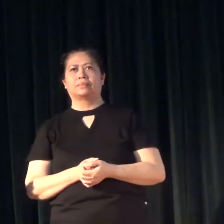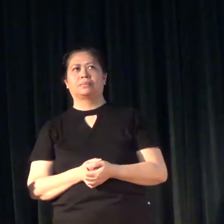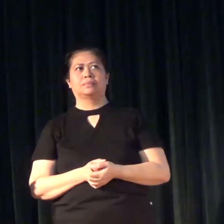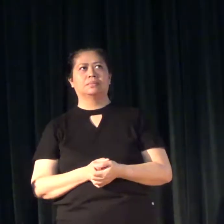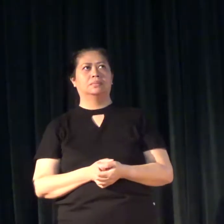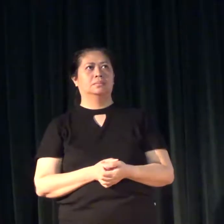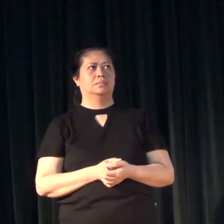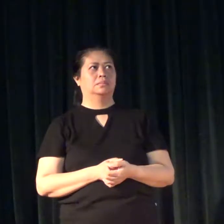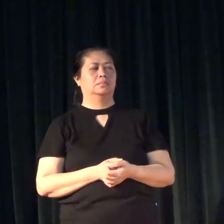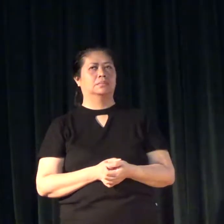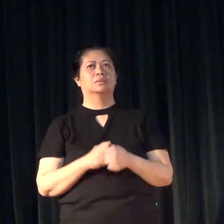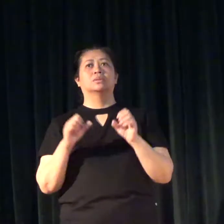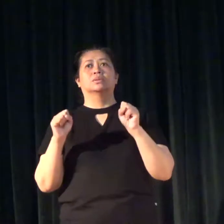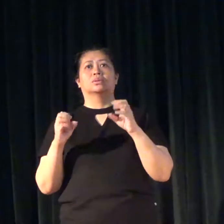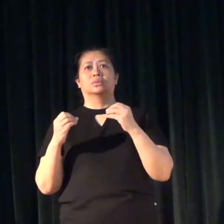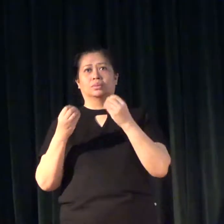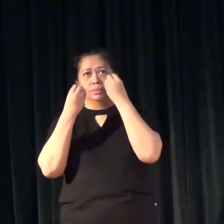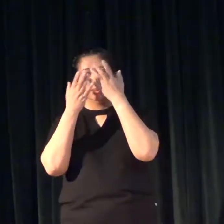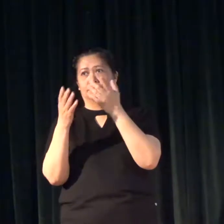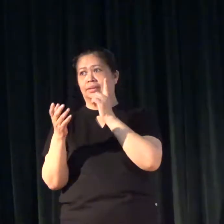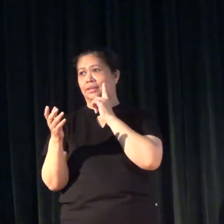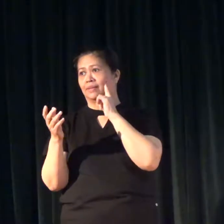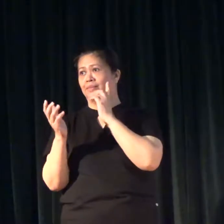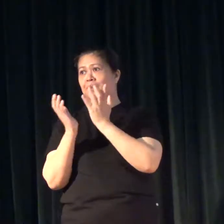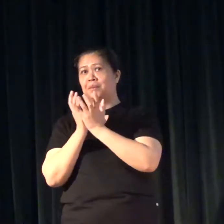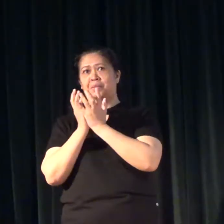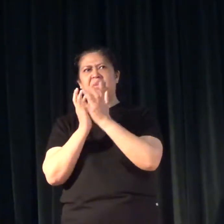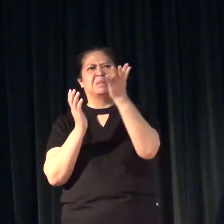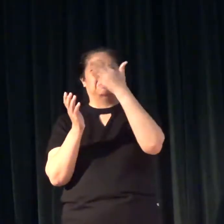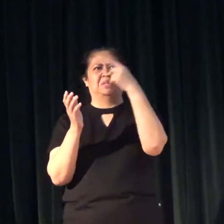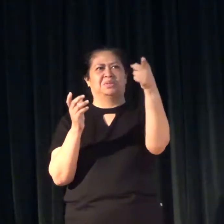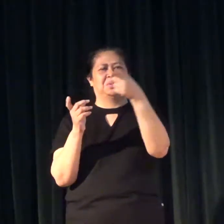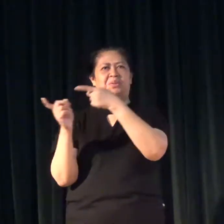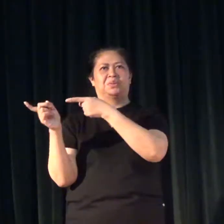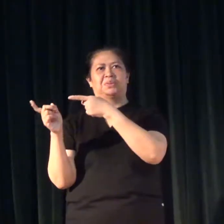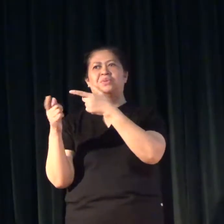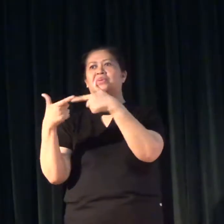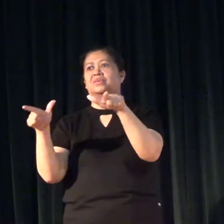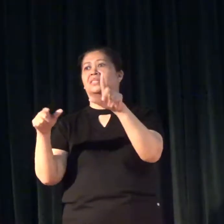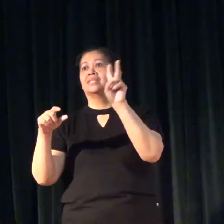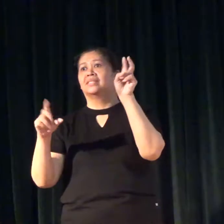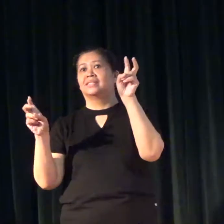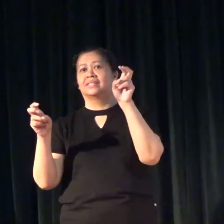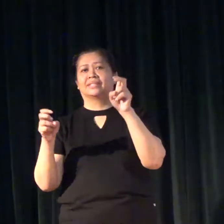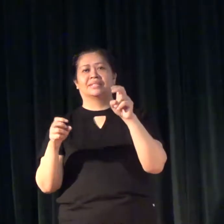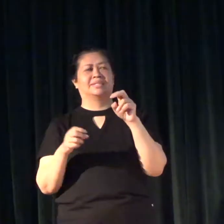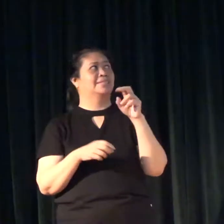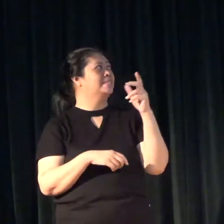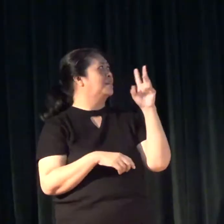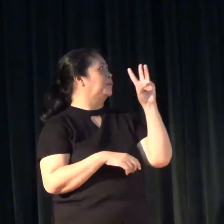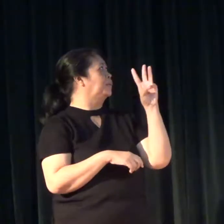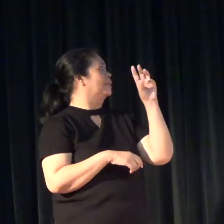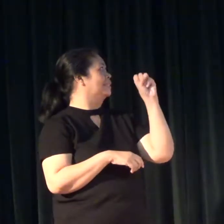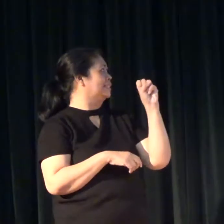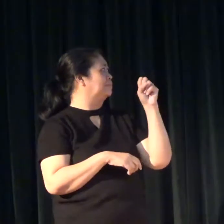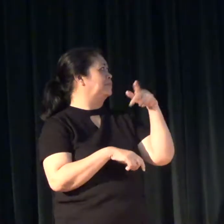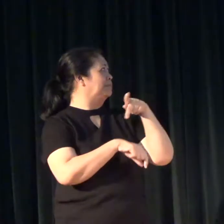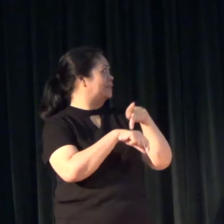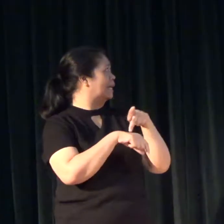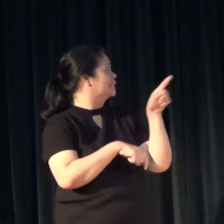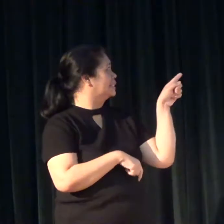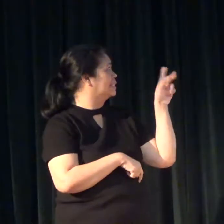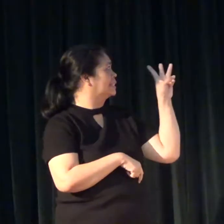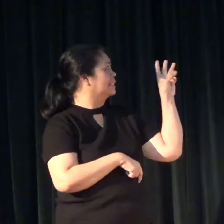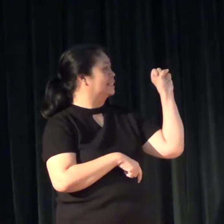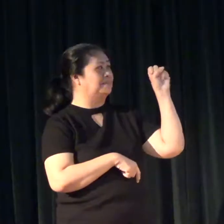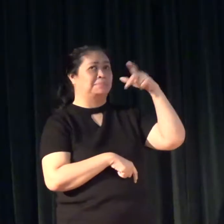Okay? And so, was saying the deaf community, maybe you should believe what your language become semias ng Filipinas,